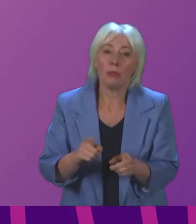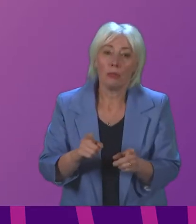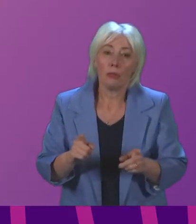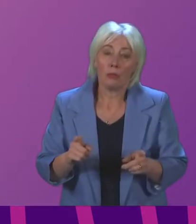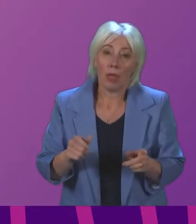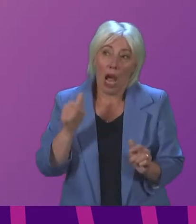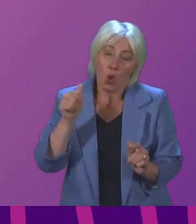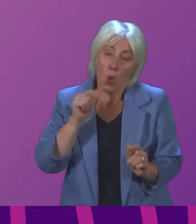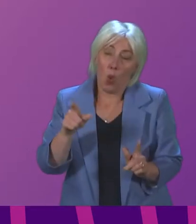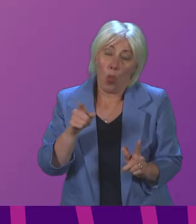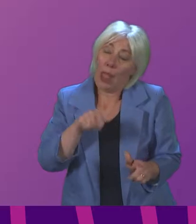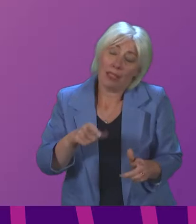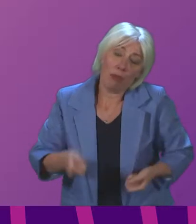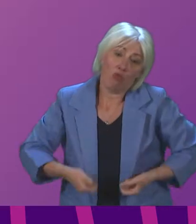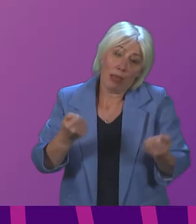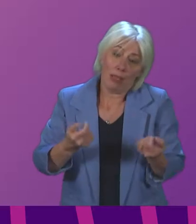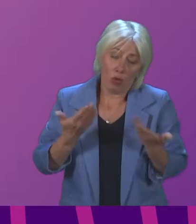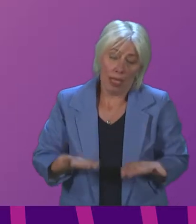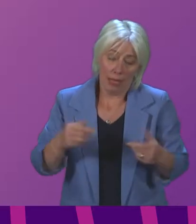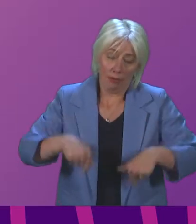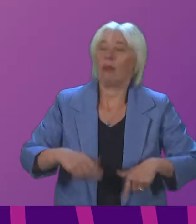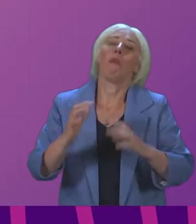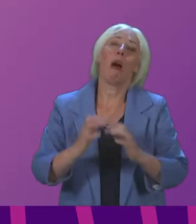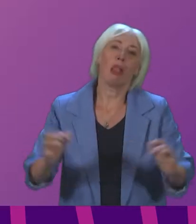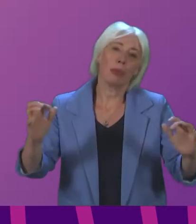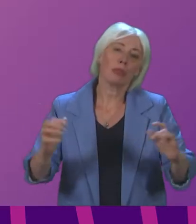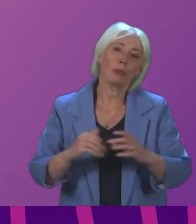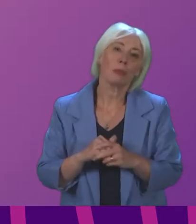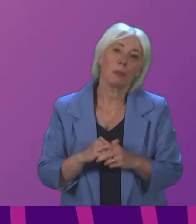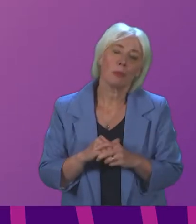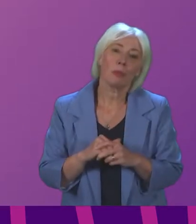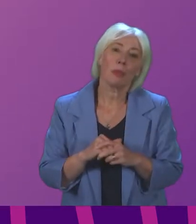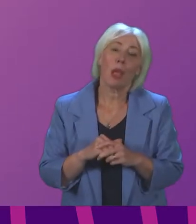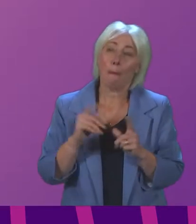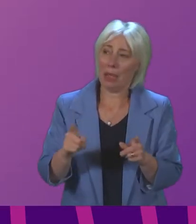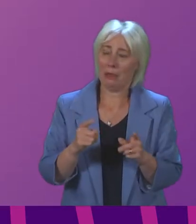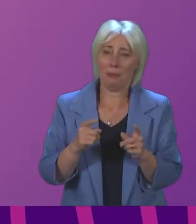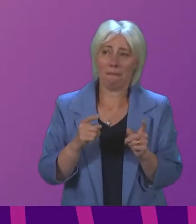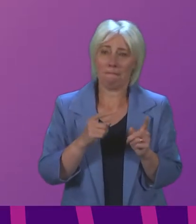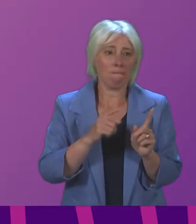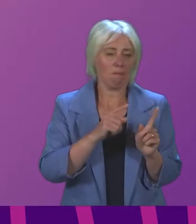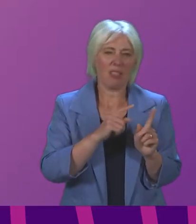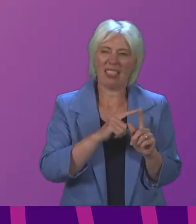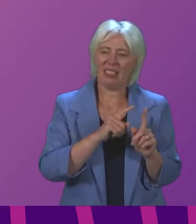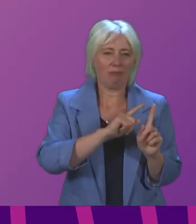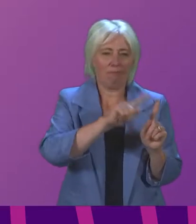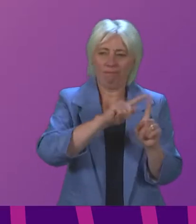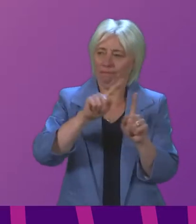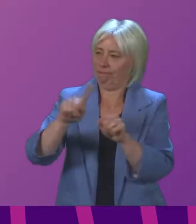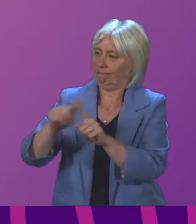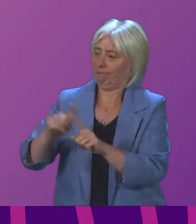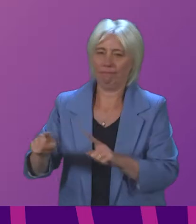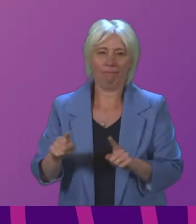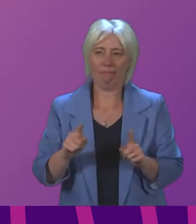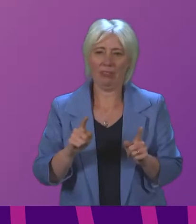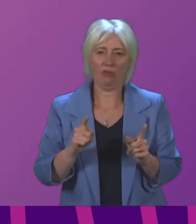issues that have been raised in Parliament today there are of course a range of different tools that are available to us as